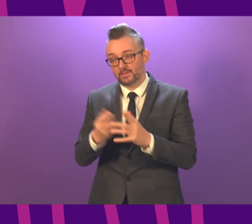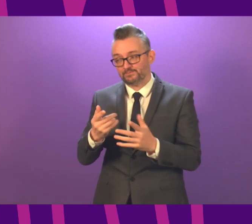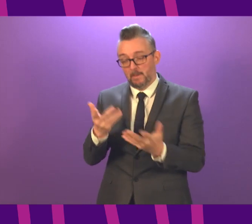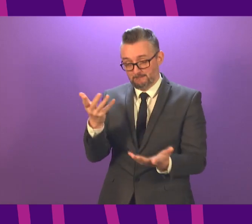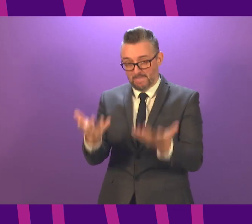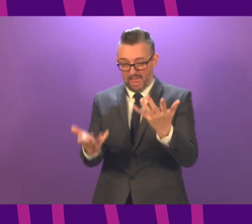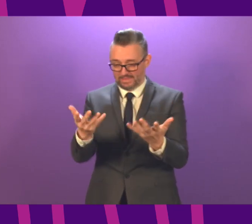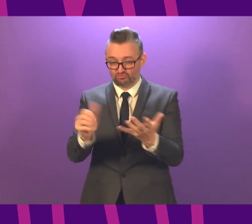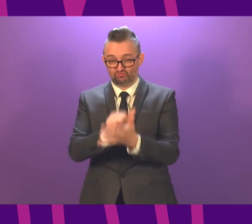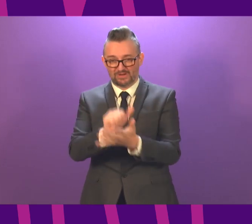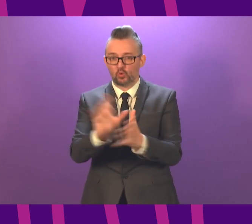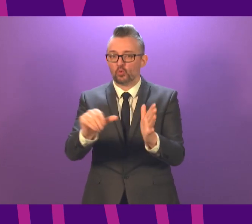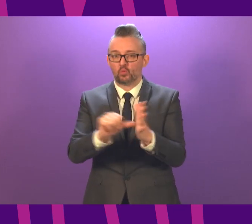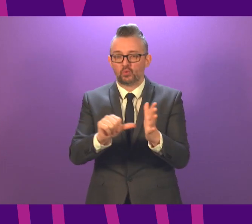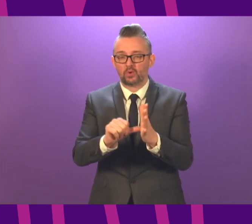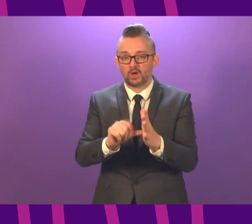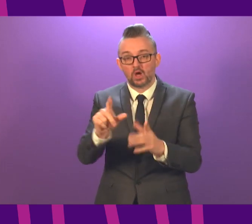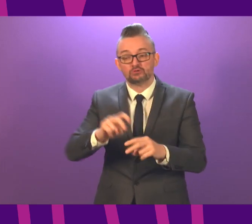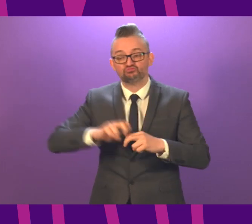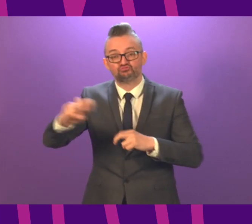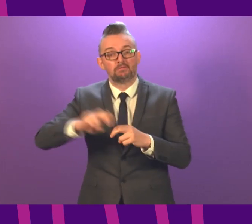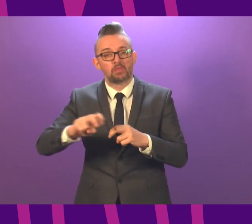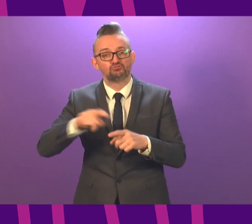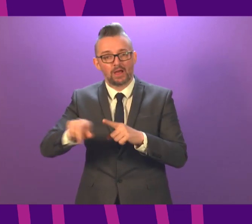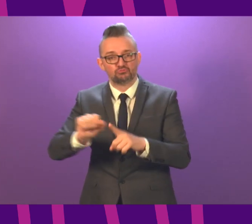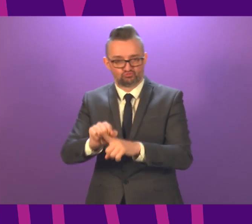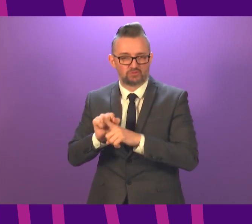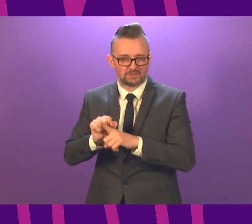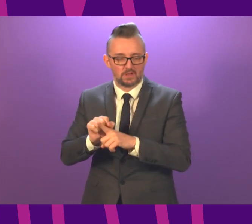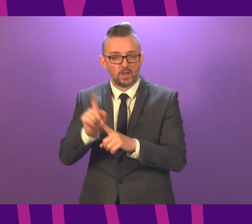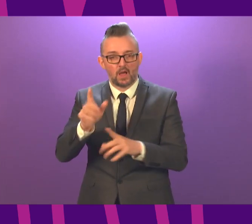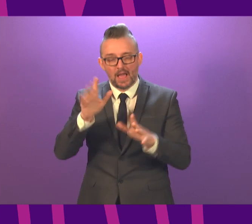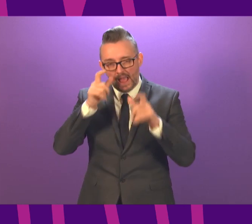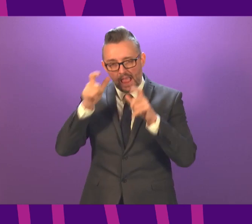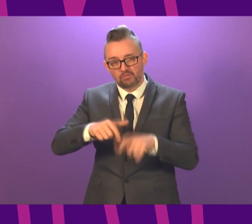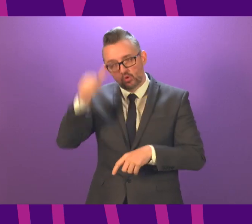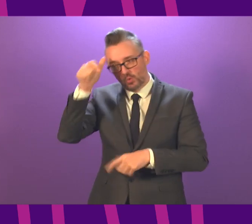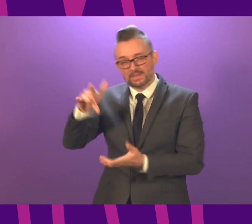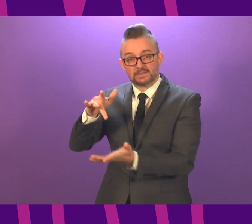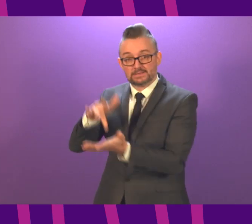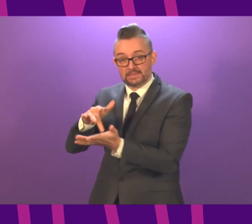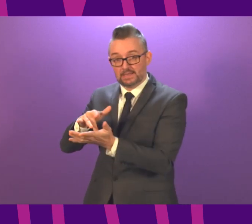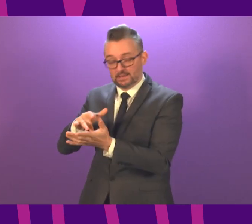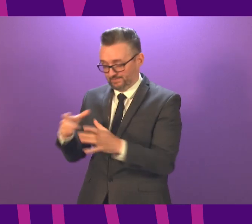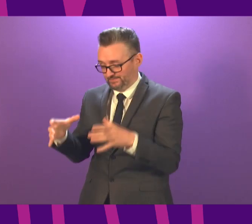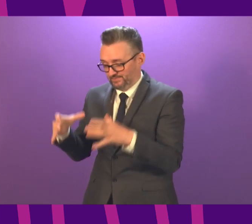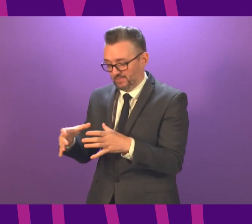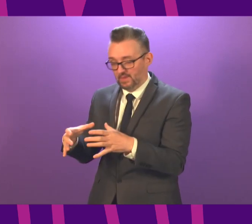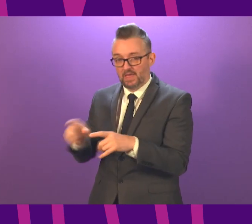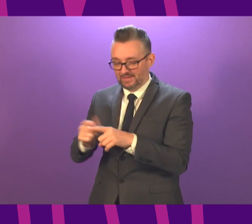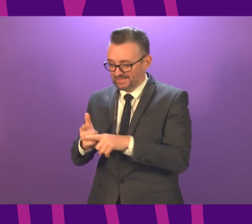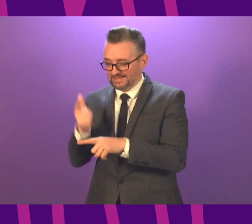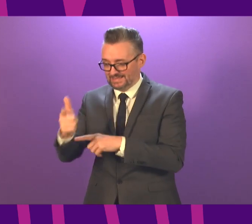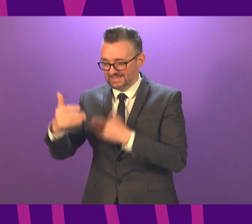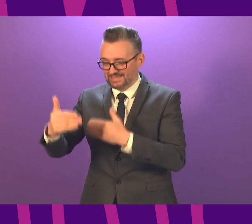right. We want to restrict travel as much as possible, but we have also got to be careful that particularly in urban areas, if we restrict by